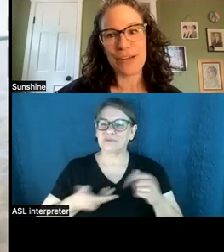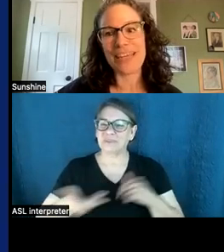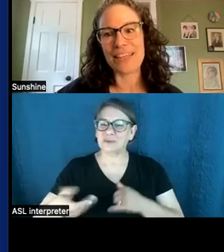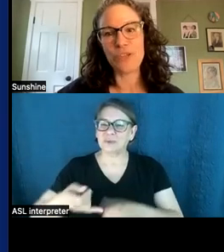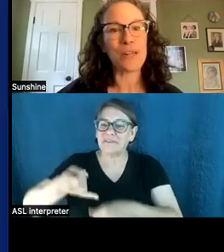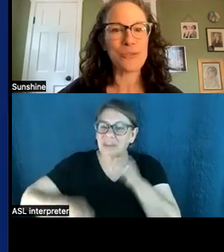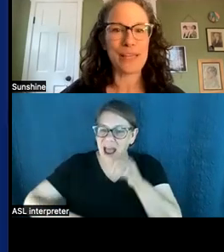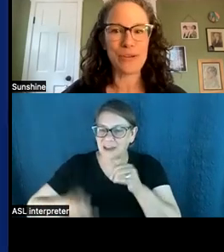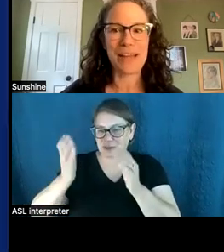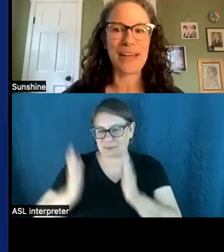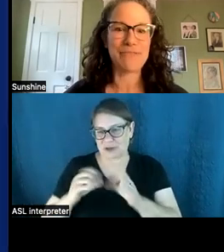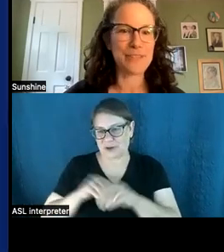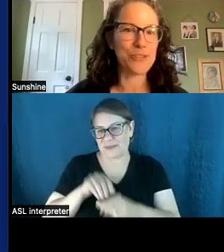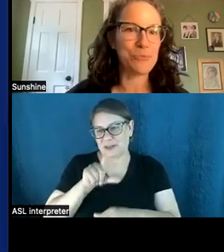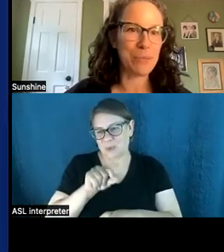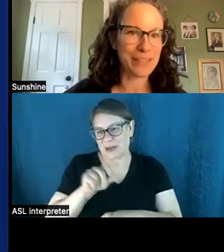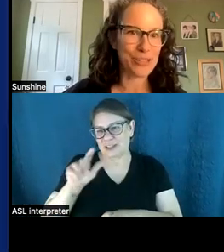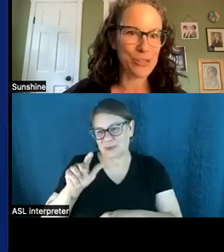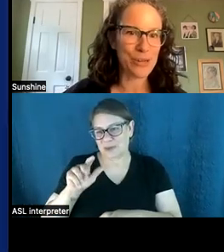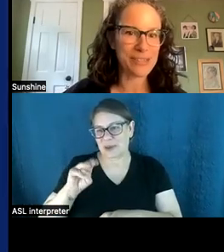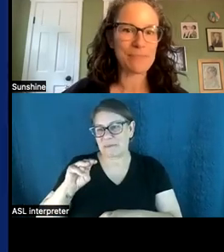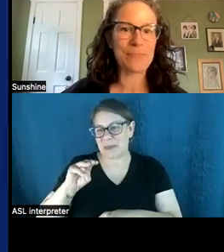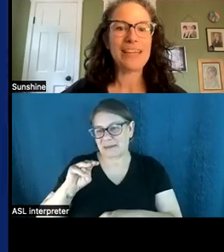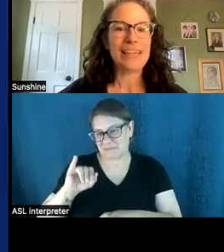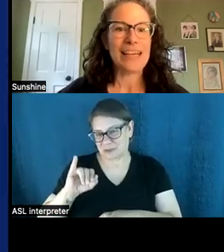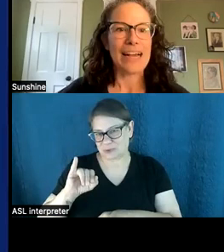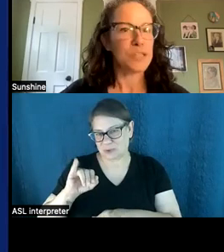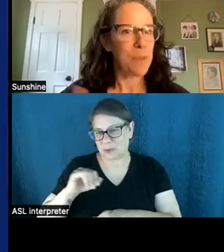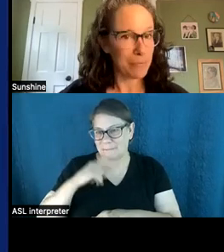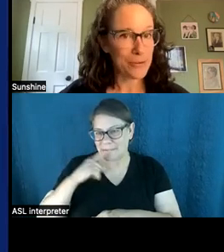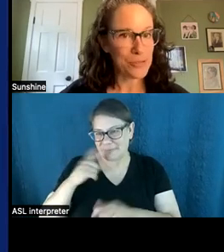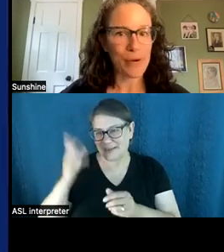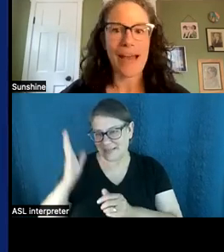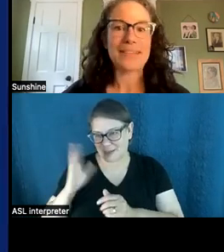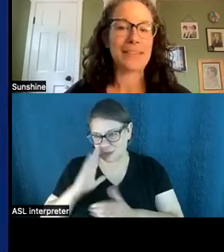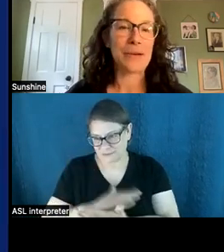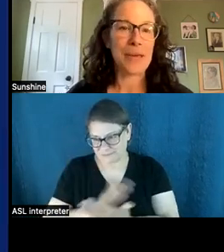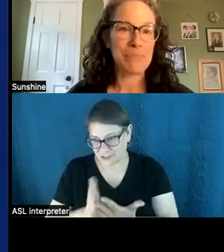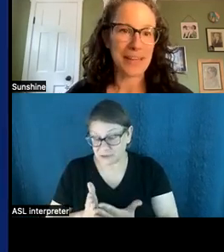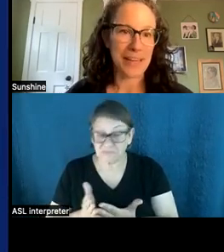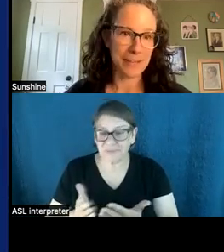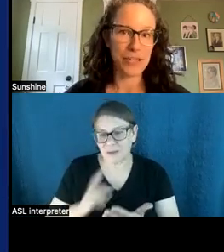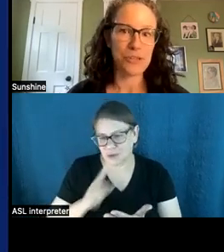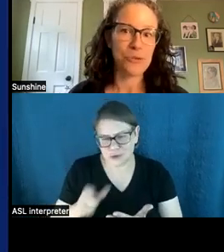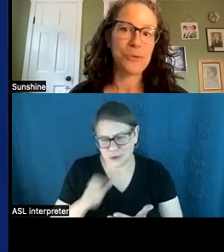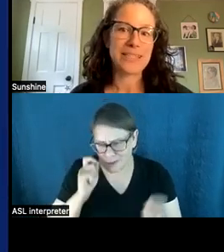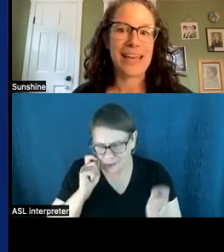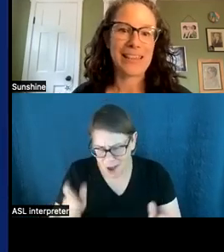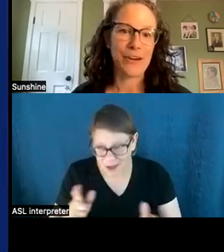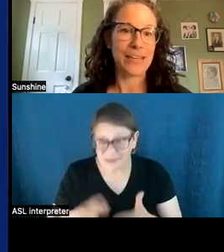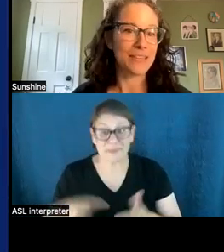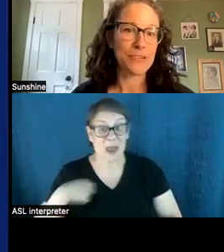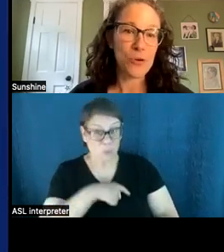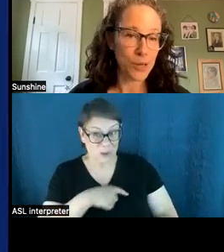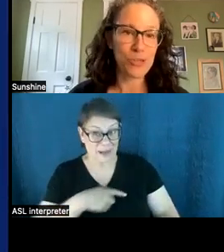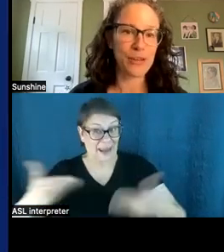speaker in the 2023 Metcalf Institute public lecture series. It's probably no surprise that we at Metcalf Institute would say